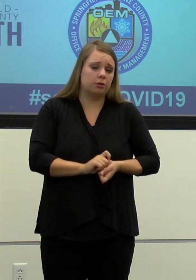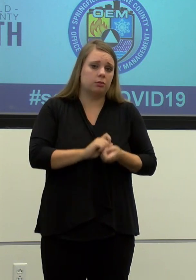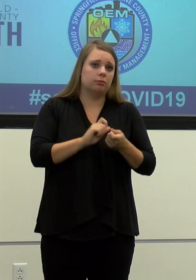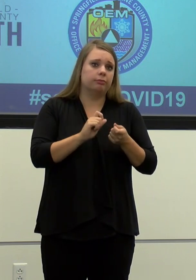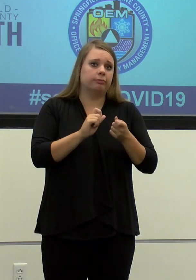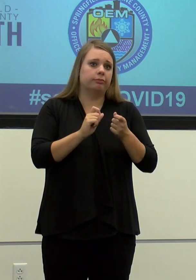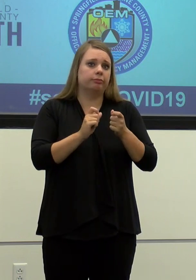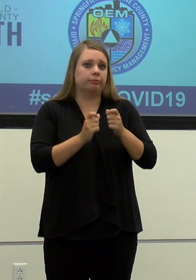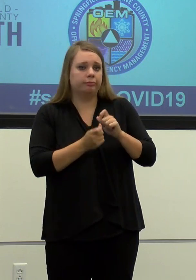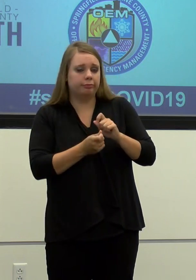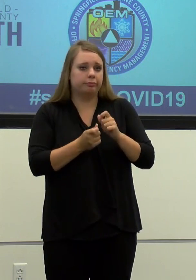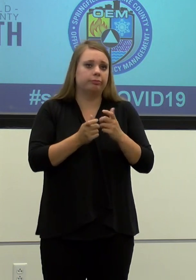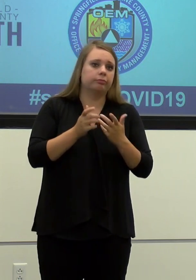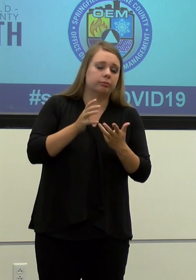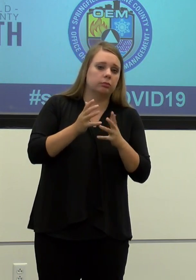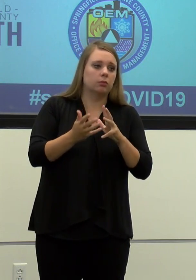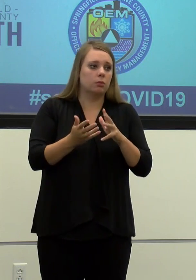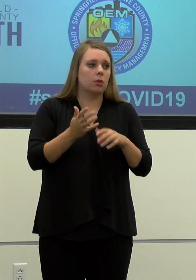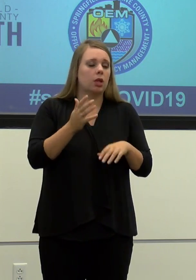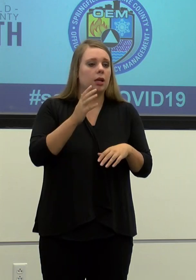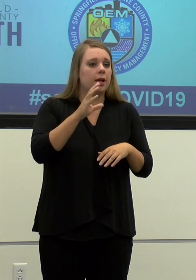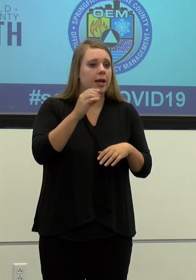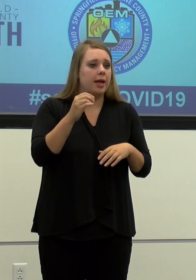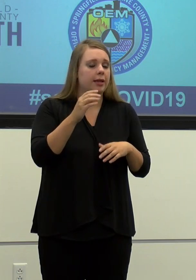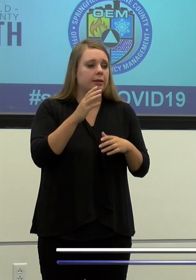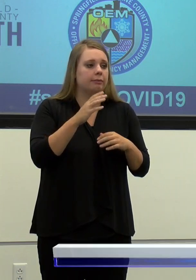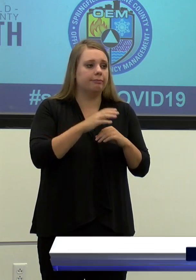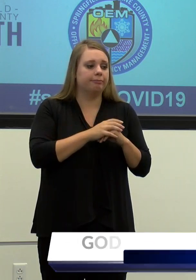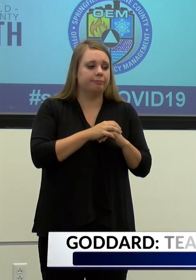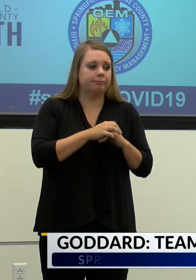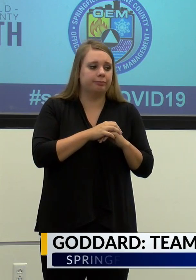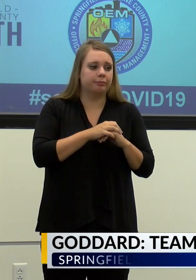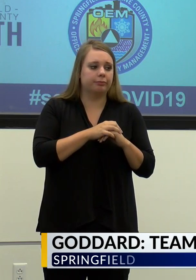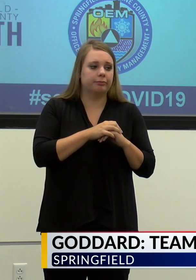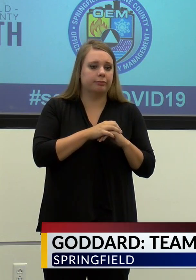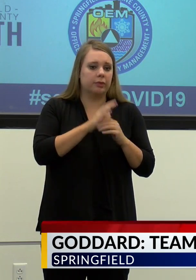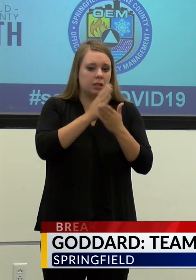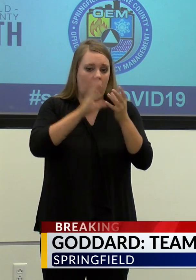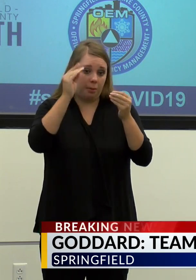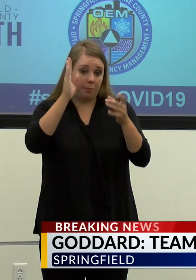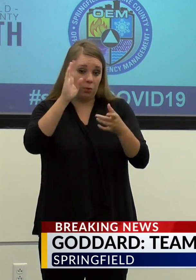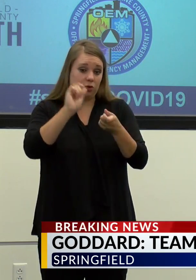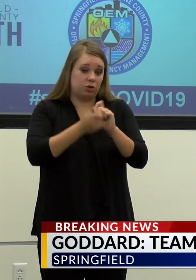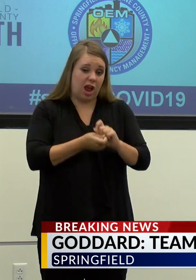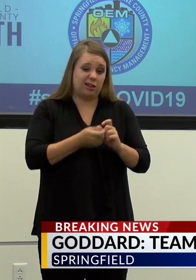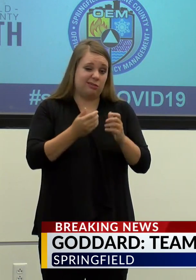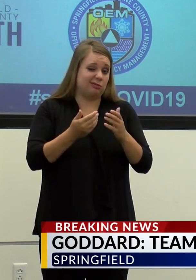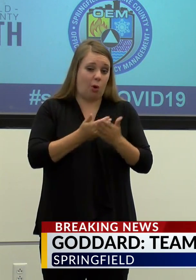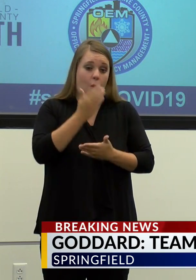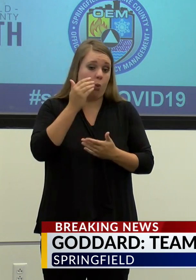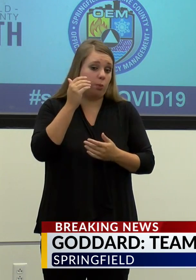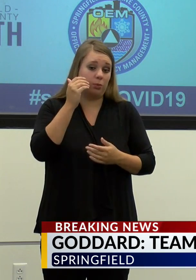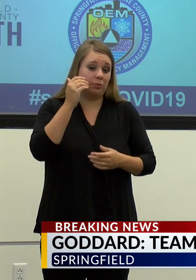uh, uh, uh, you know, have some, some things that, uh, change almost on a daily basis.